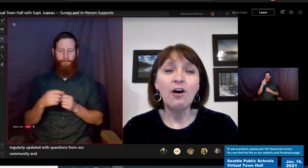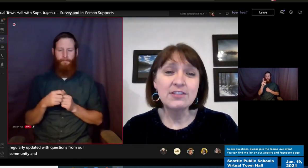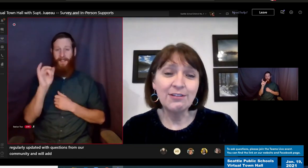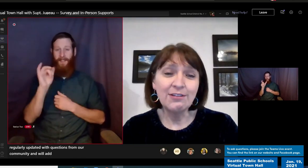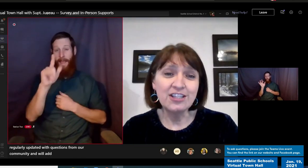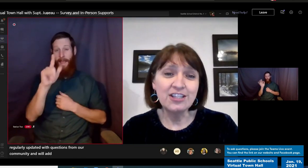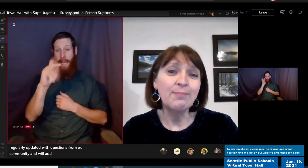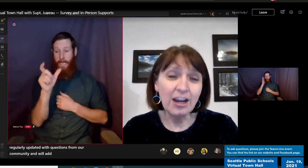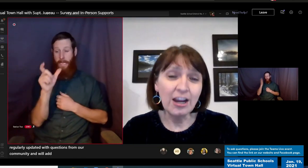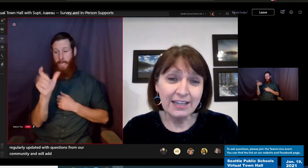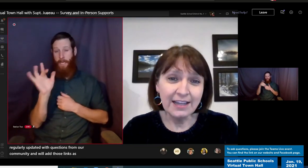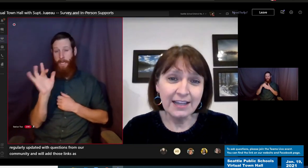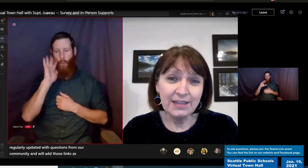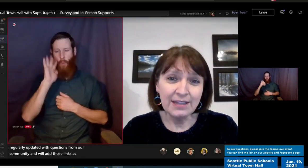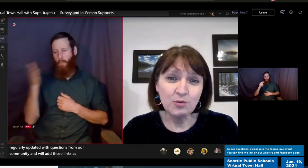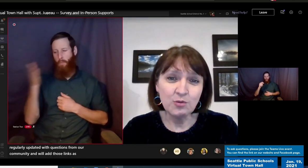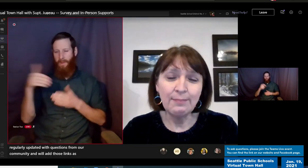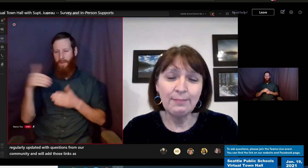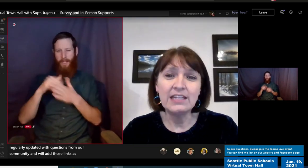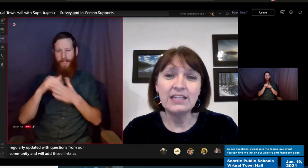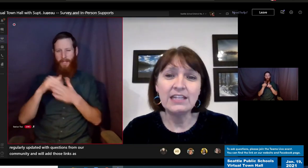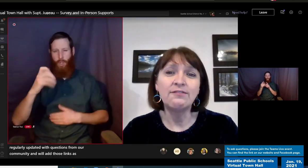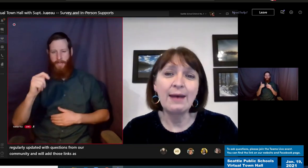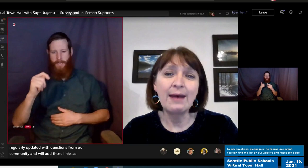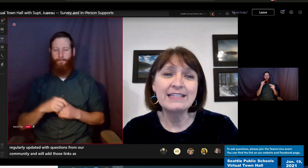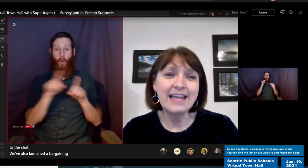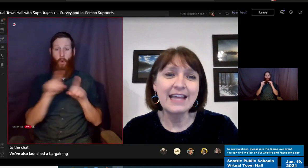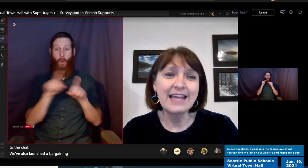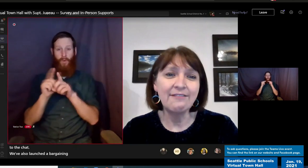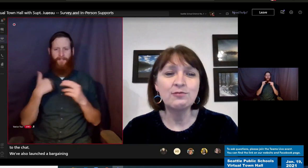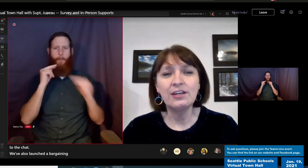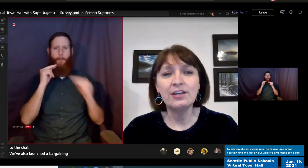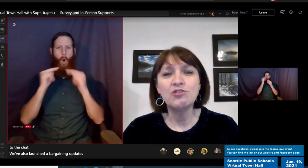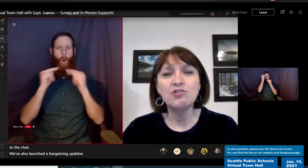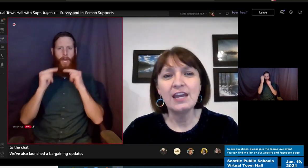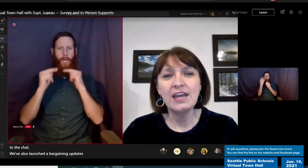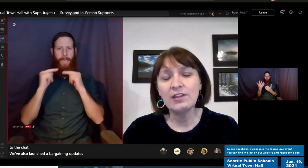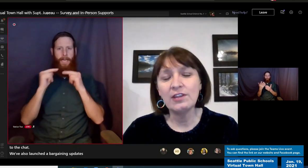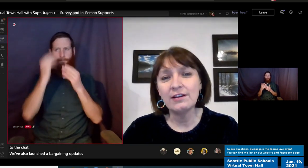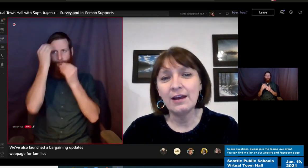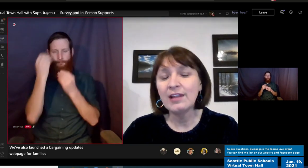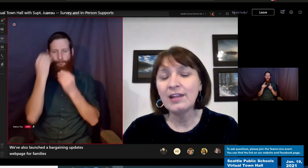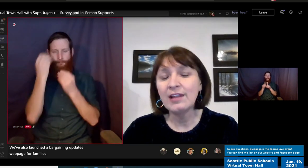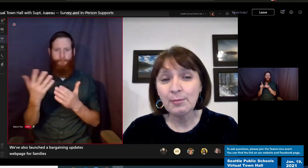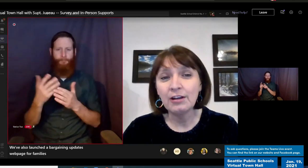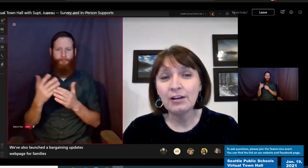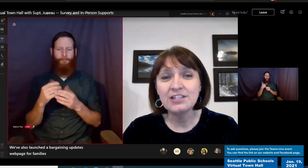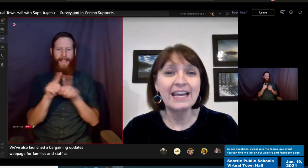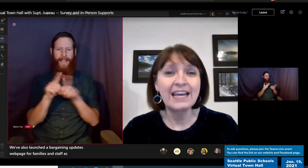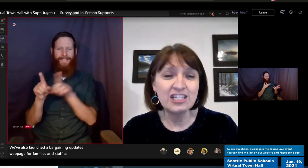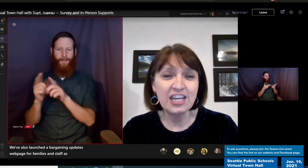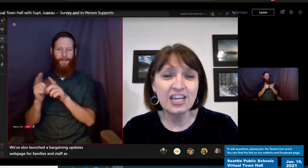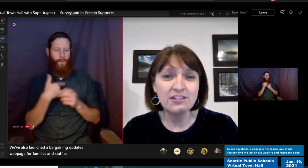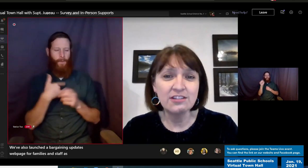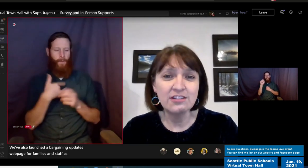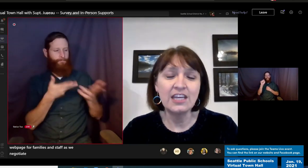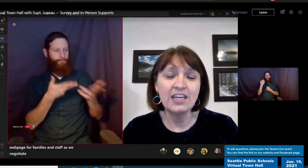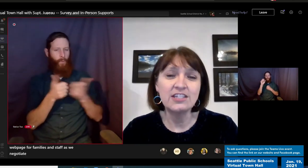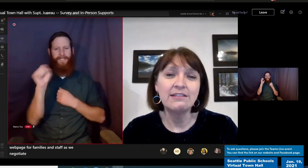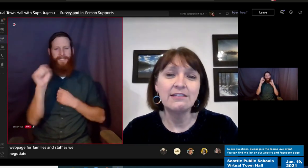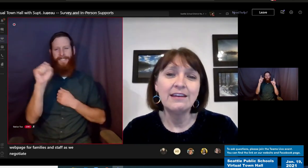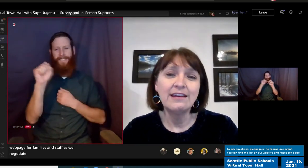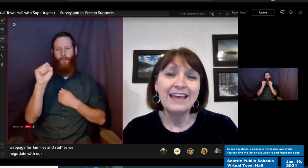launched a bargaining updates webpage for families and staff as we negotiate with our labor partner, Seattle Education Association.